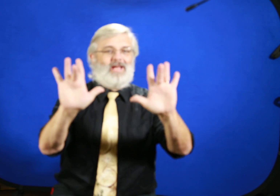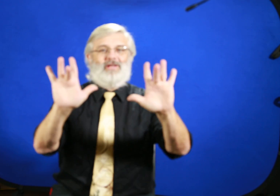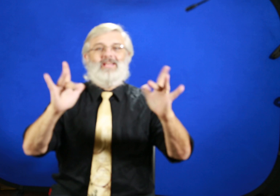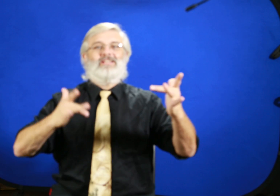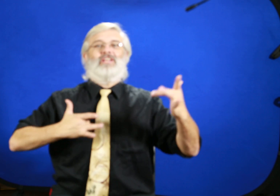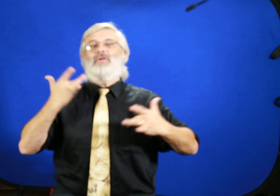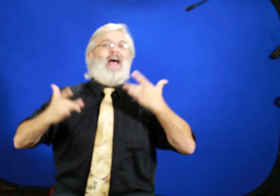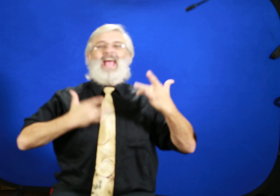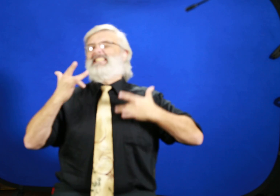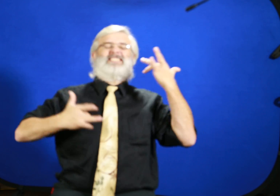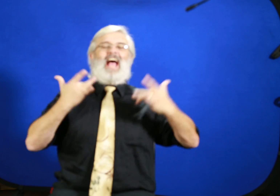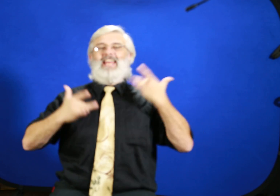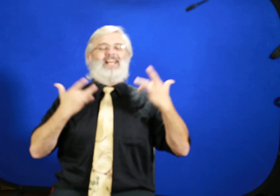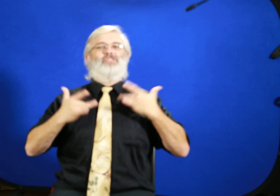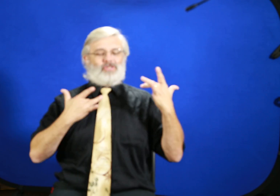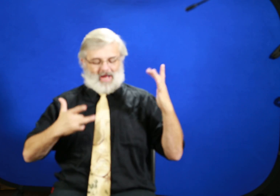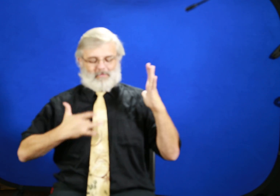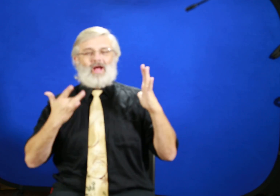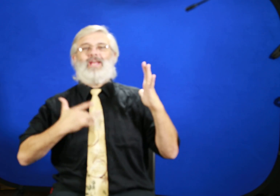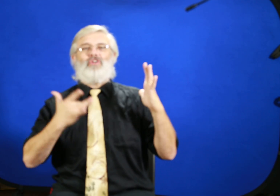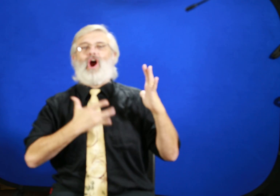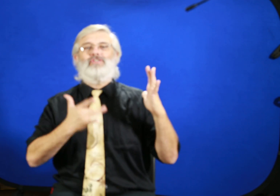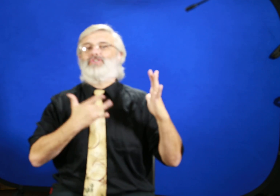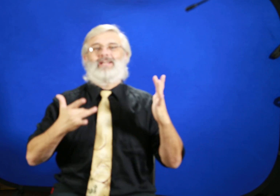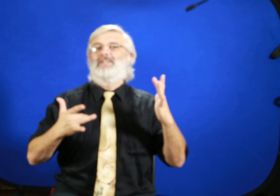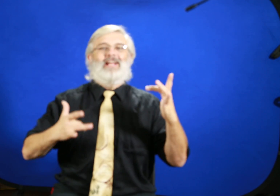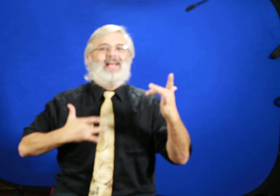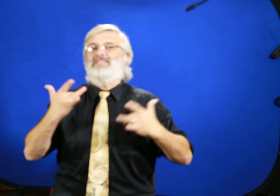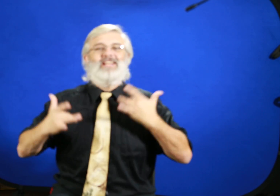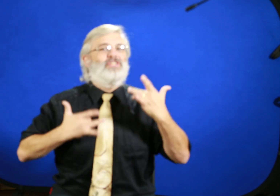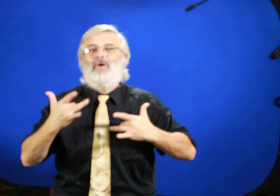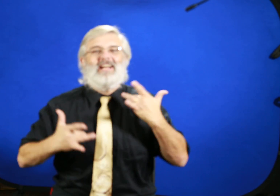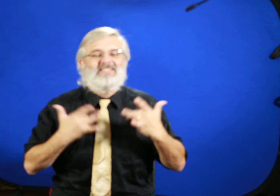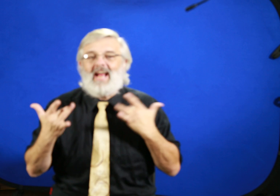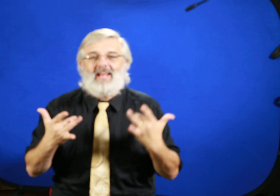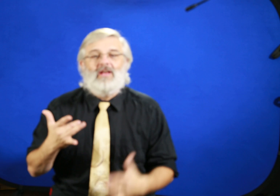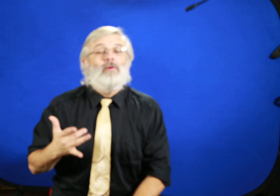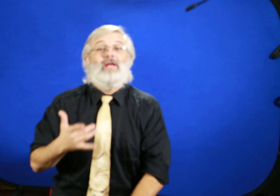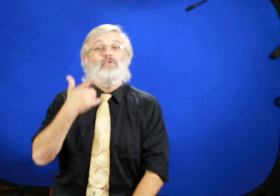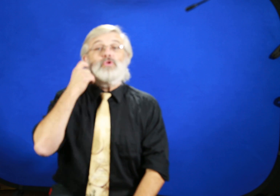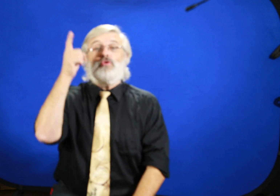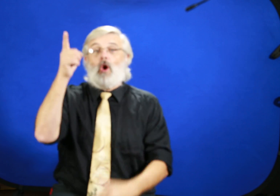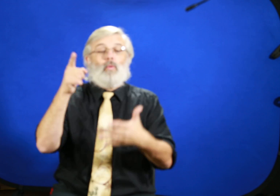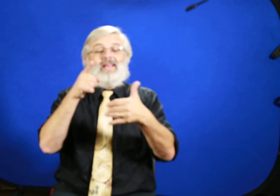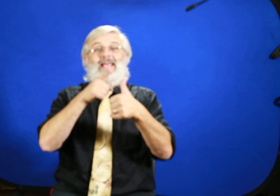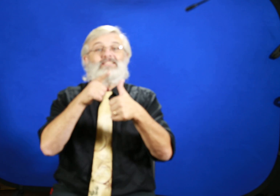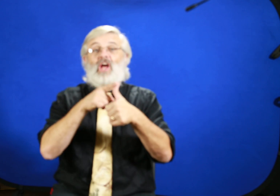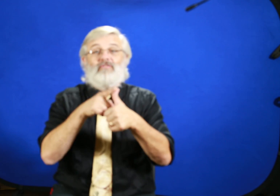take these and you, exciting, it's just like plucking your heartstrings, is you are excited, because when you know what He has done